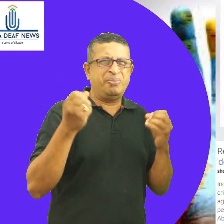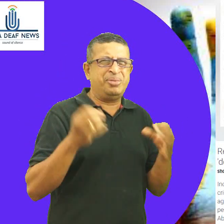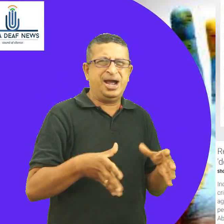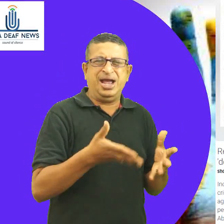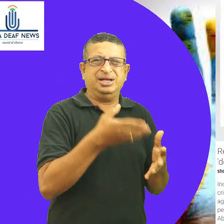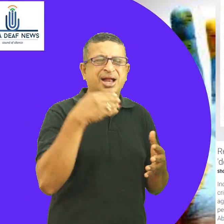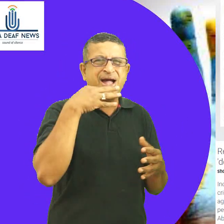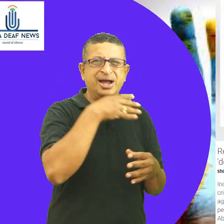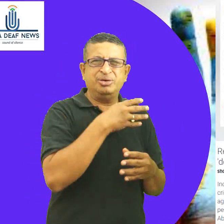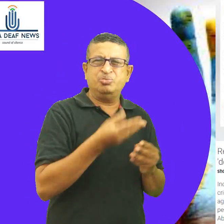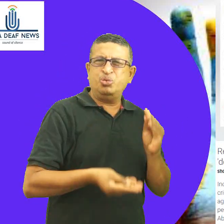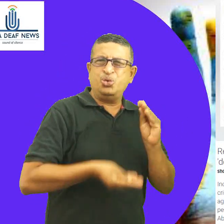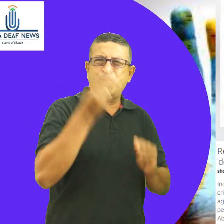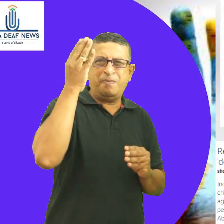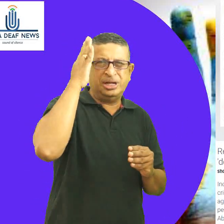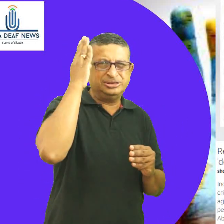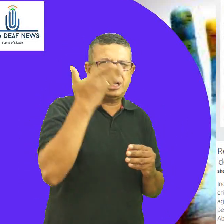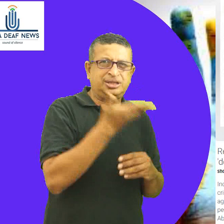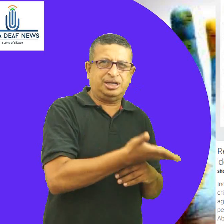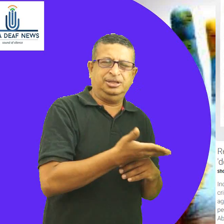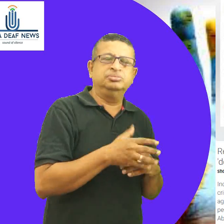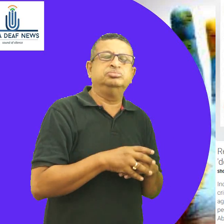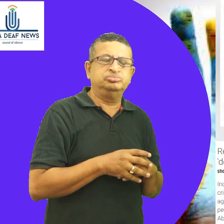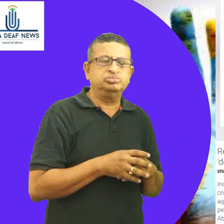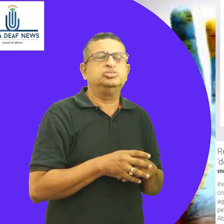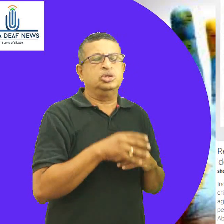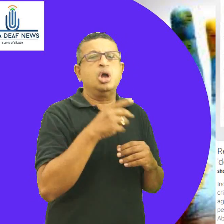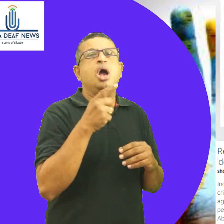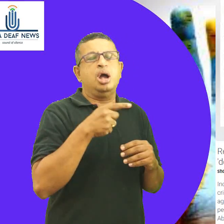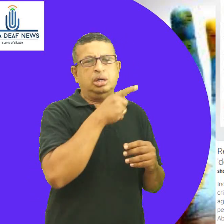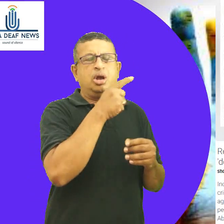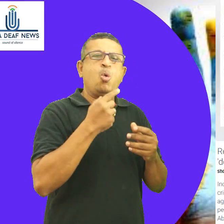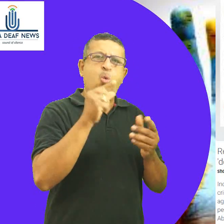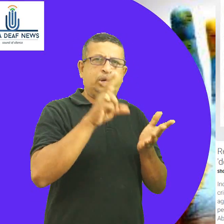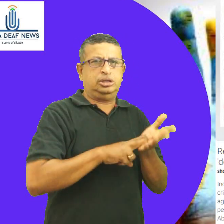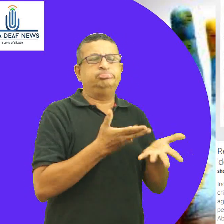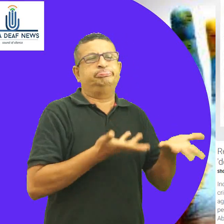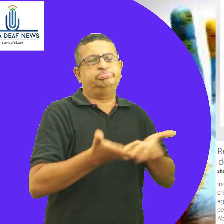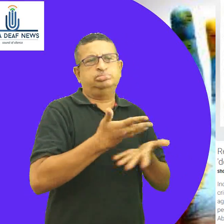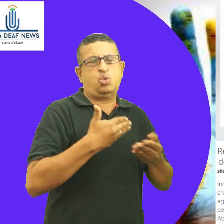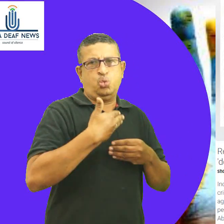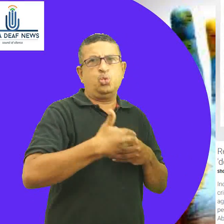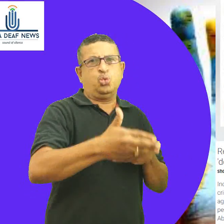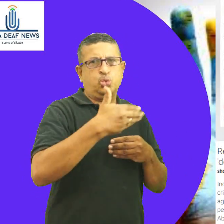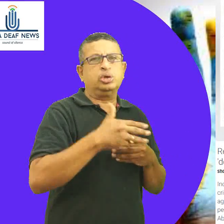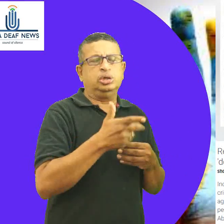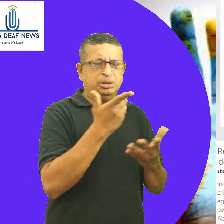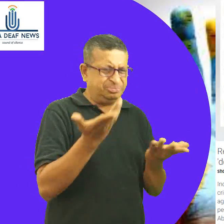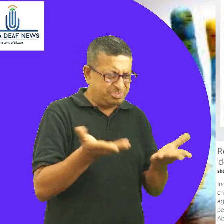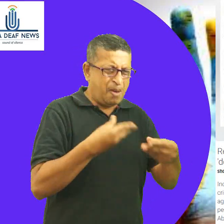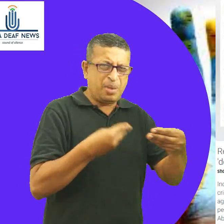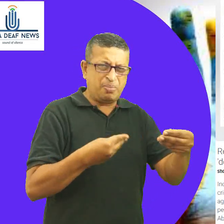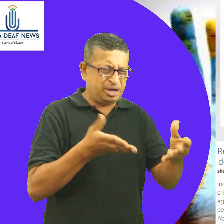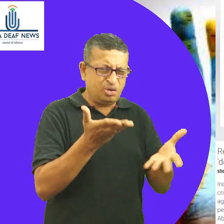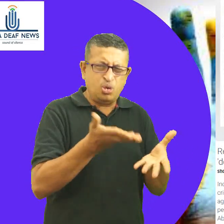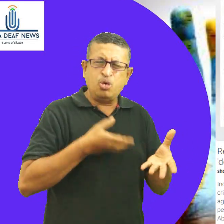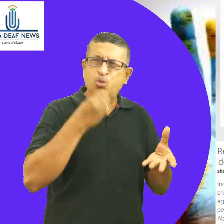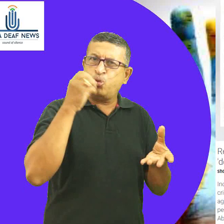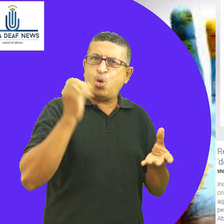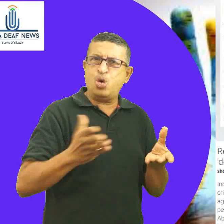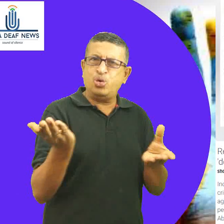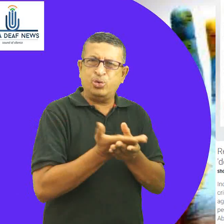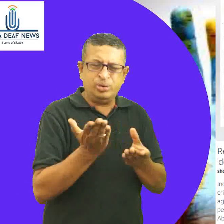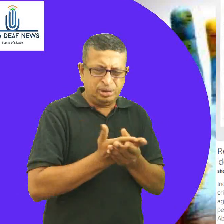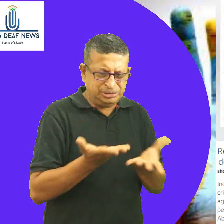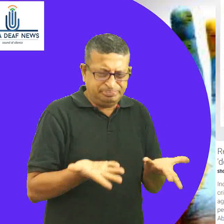lies against India at the UN. He tweeted, Concocting documents and peddling false narratives is